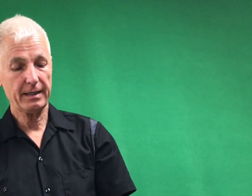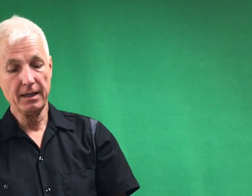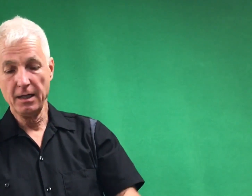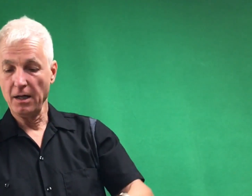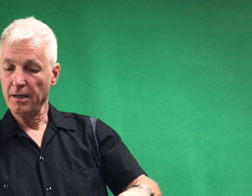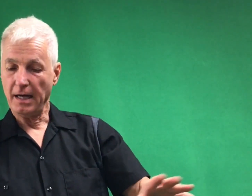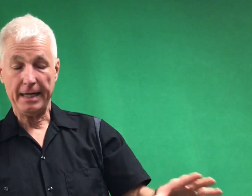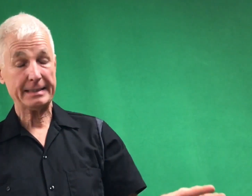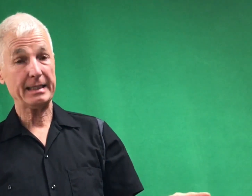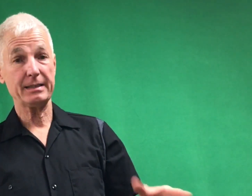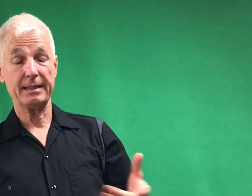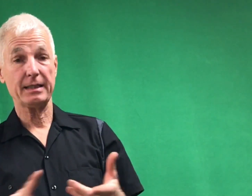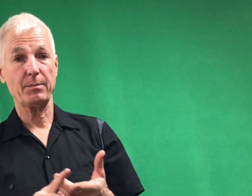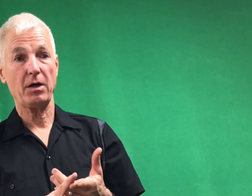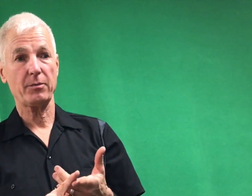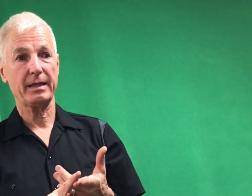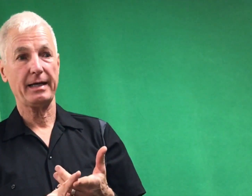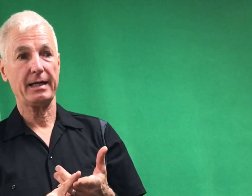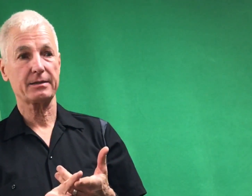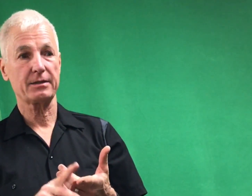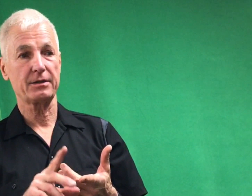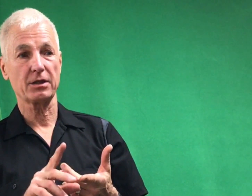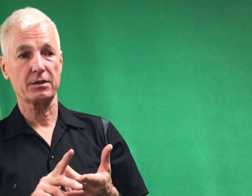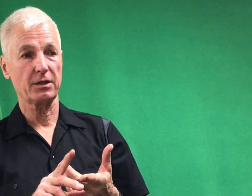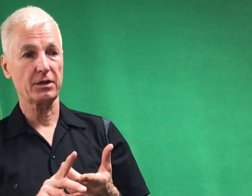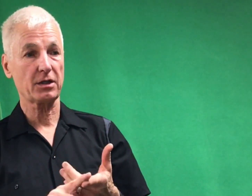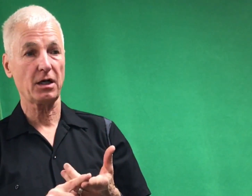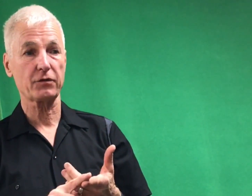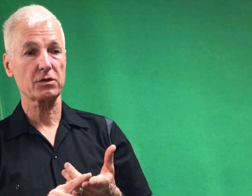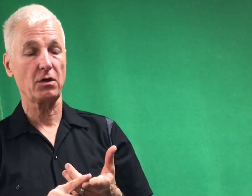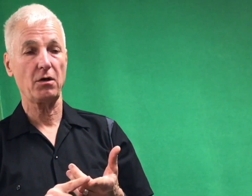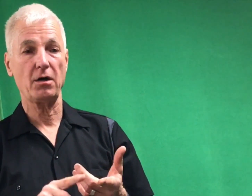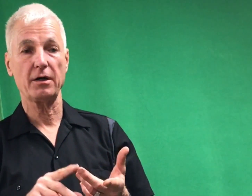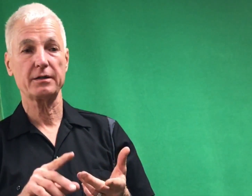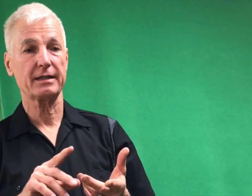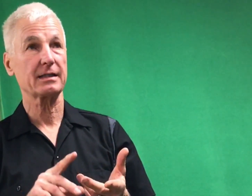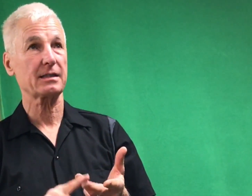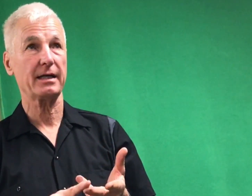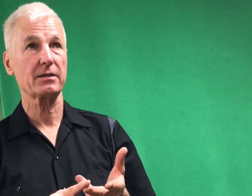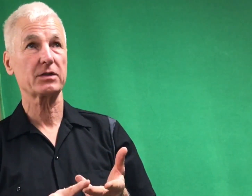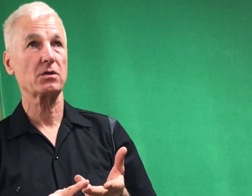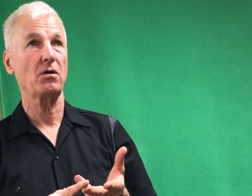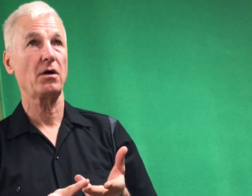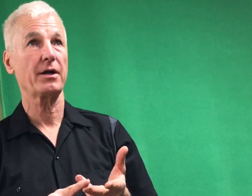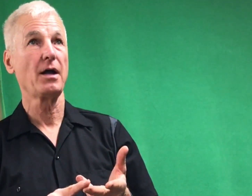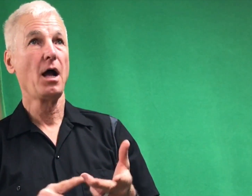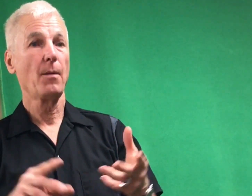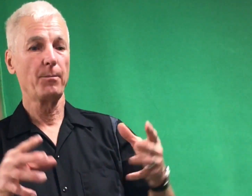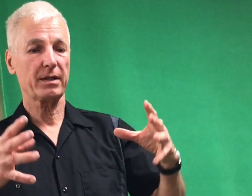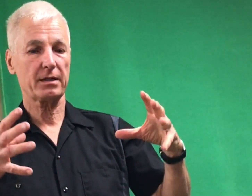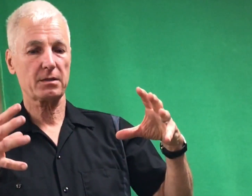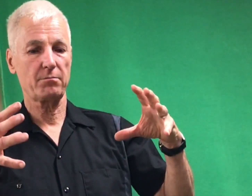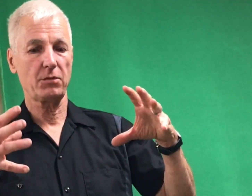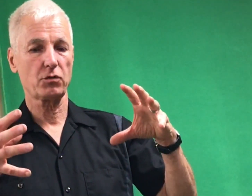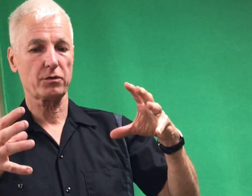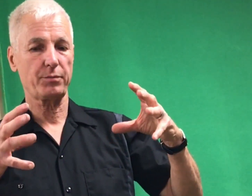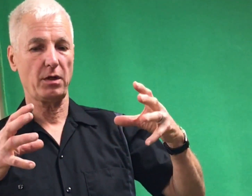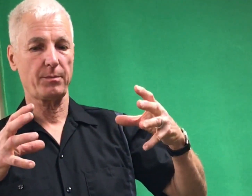okay? It doesn't bother me that the cover's gone, that the sides of it's gone, but there's a motor pump